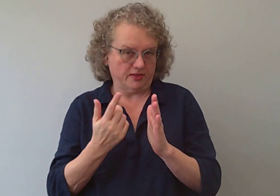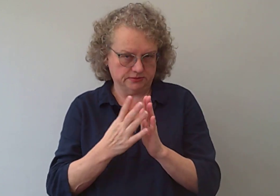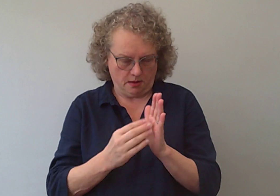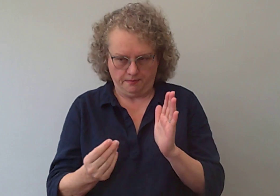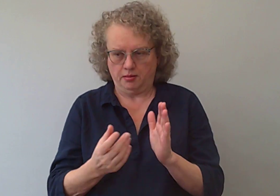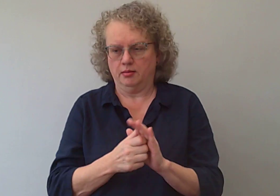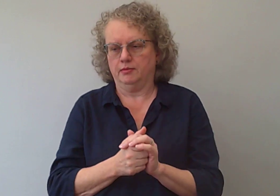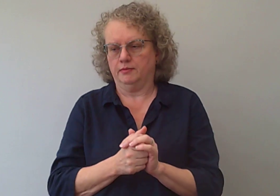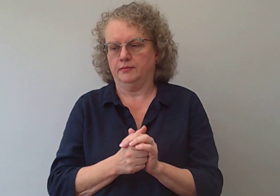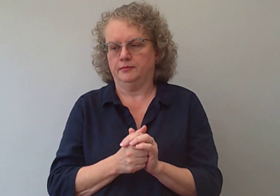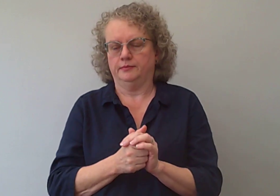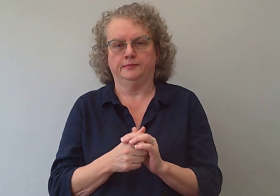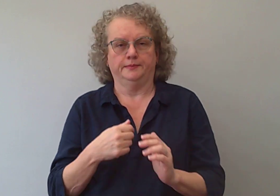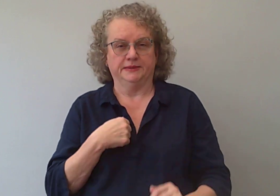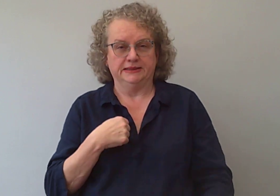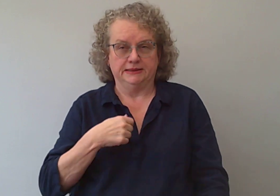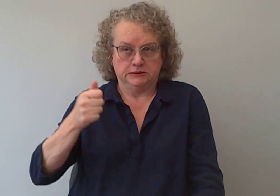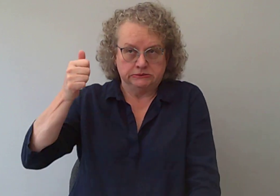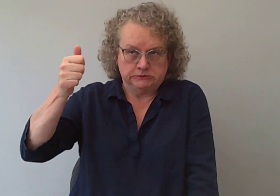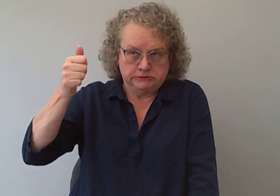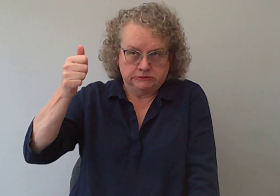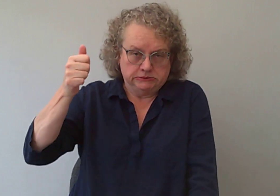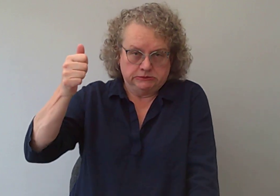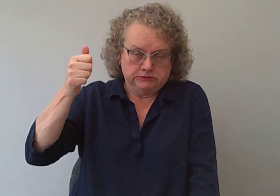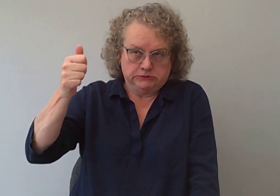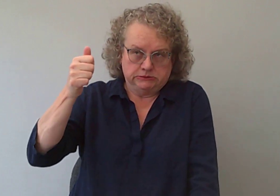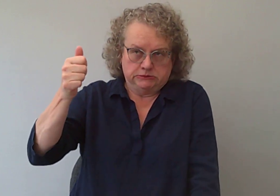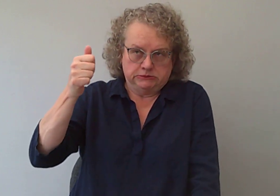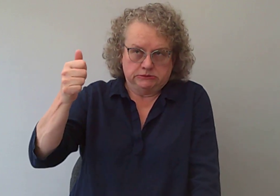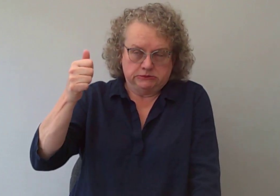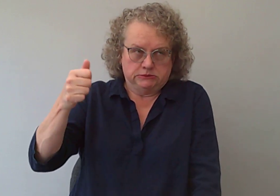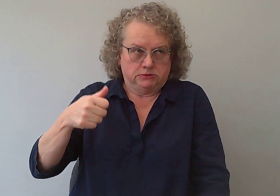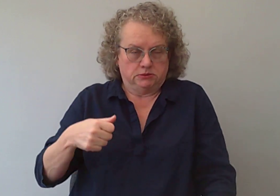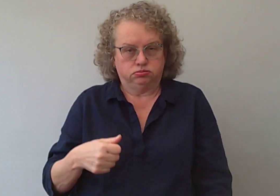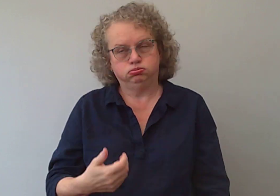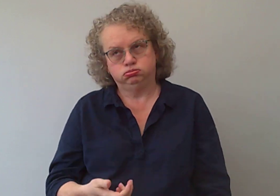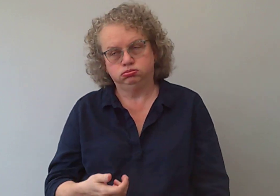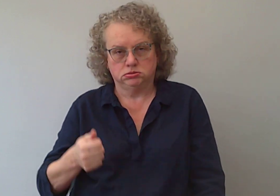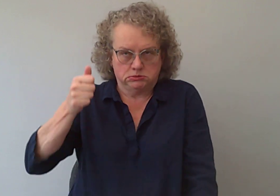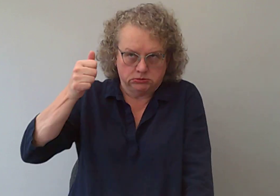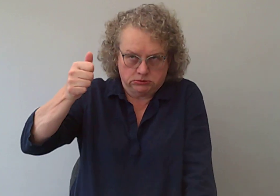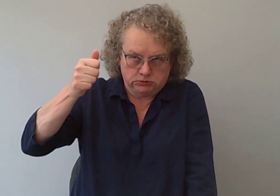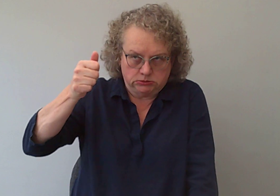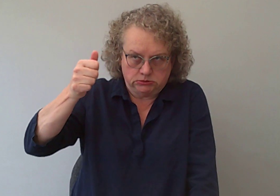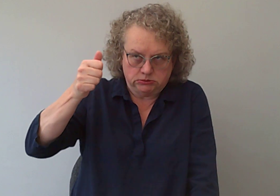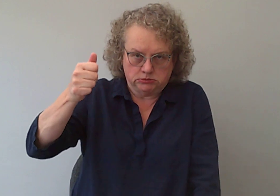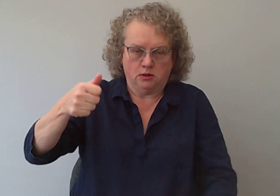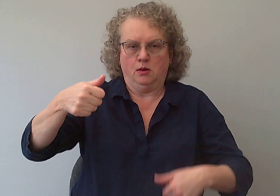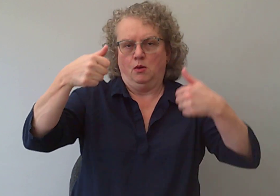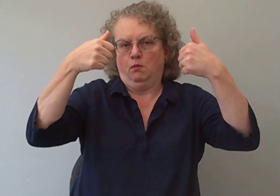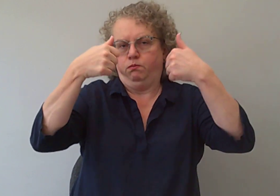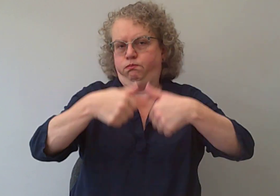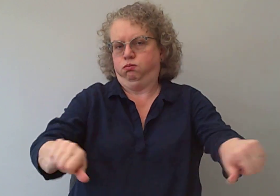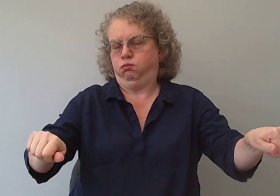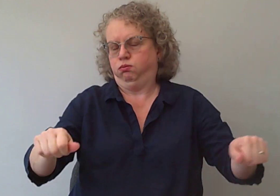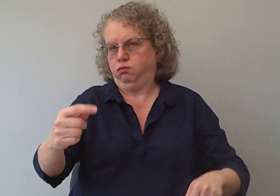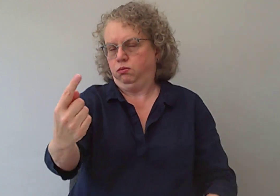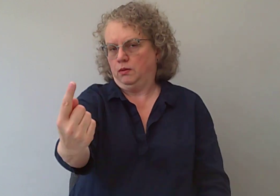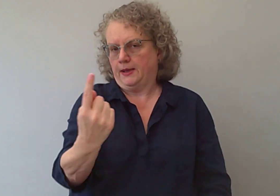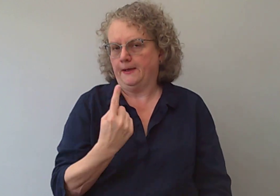Another example, I rang the doorbell